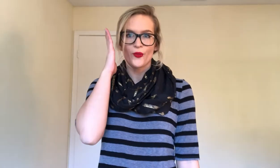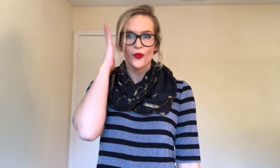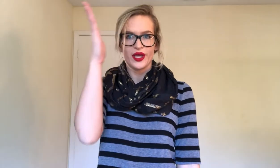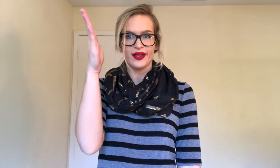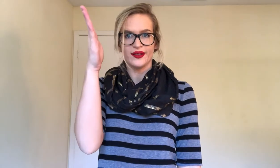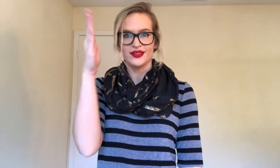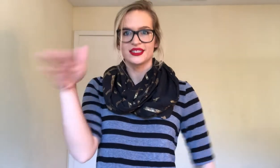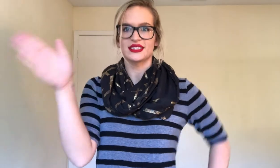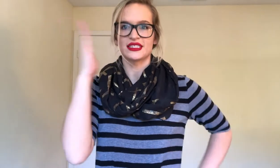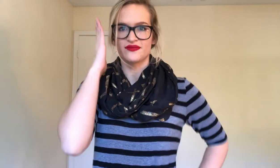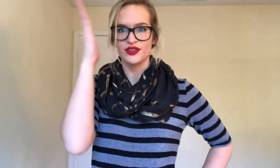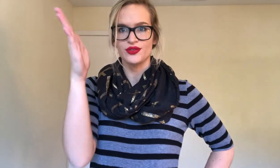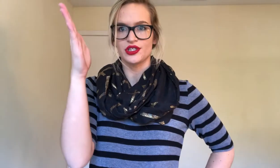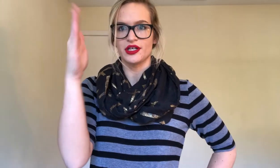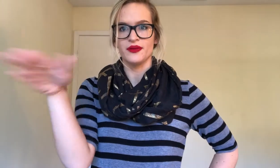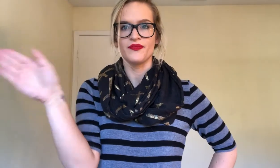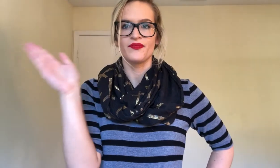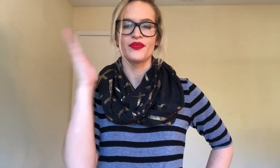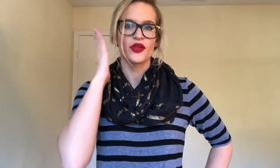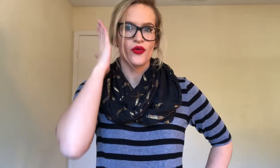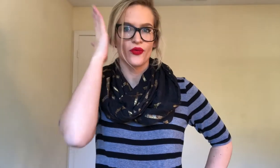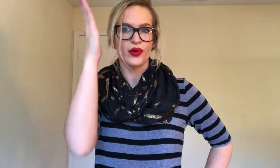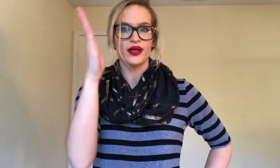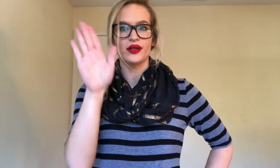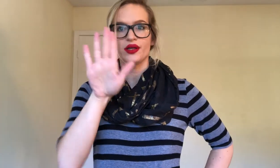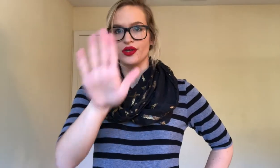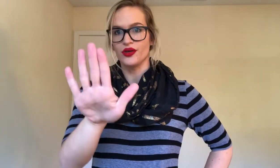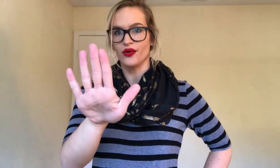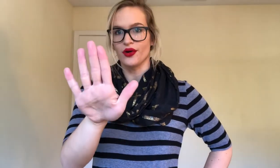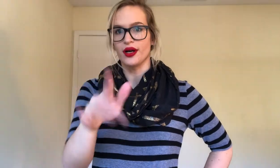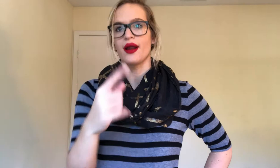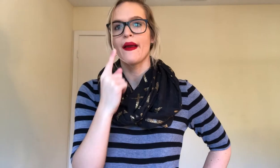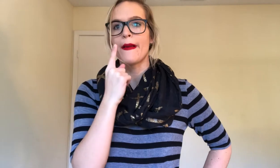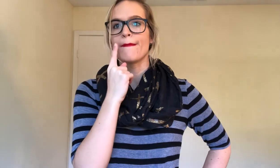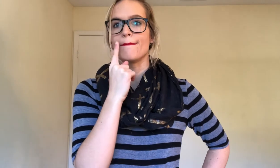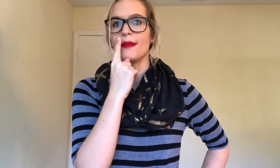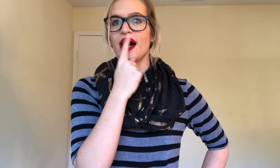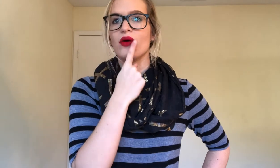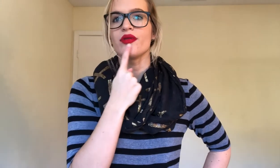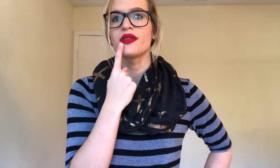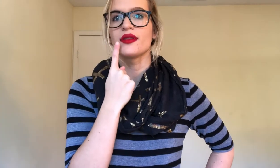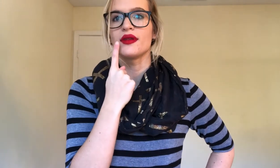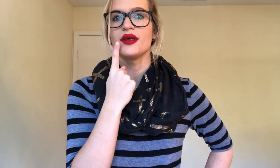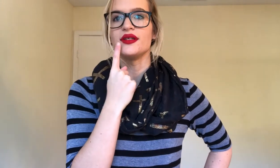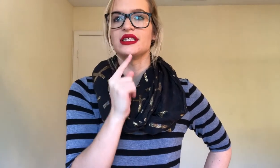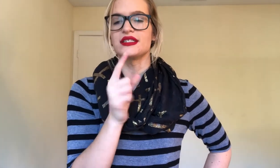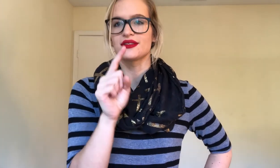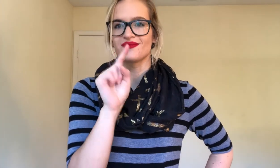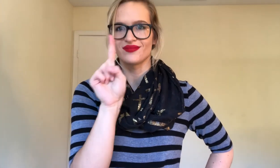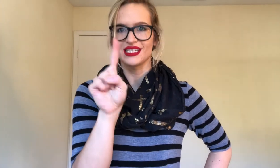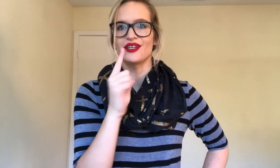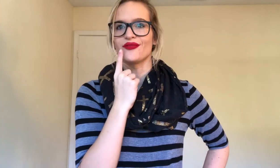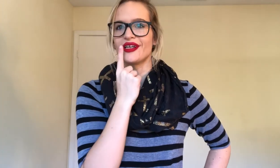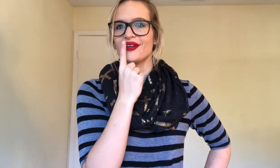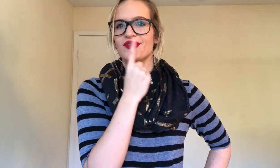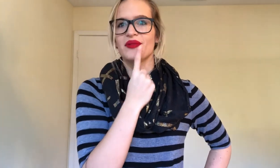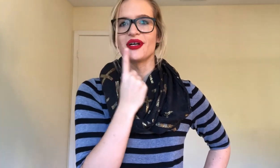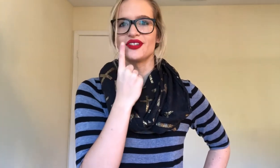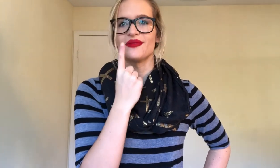Will, so this is future, will your mouth, you just take your finger and rub around your